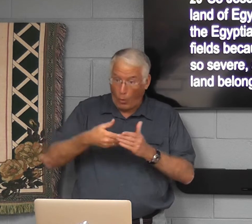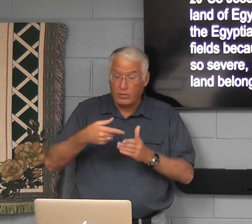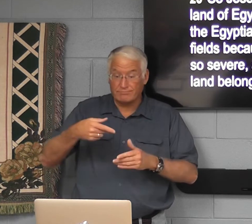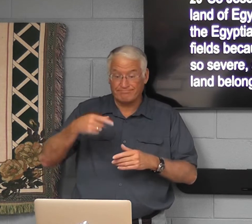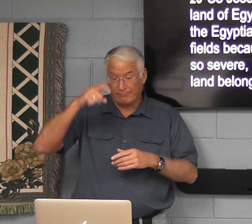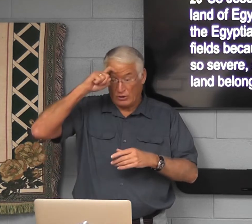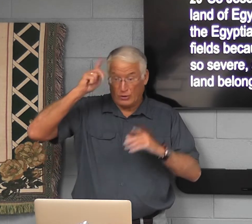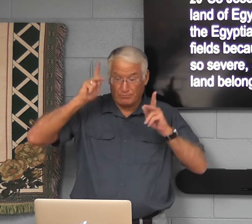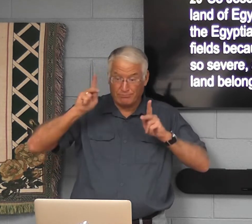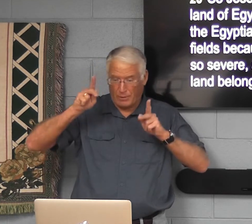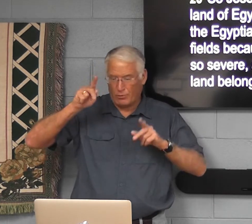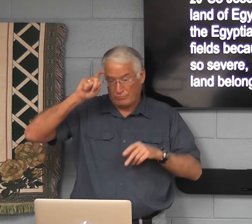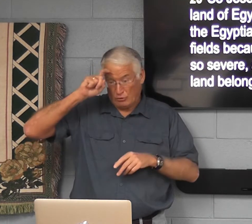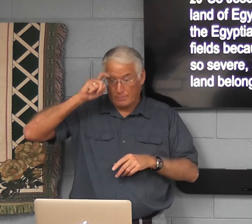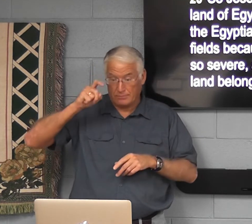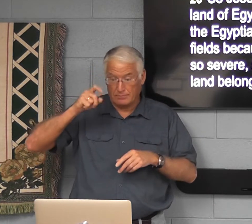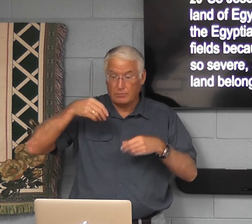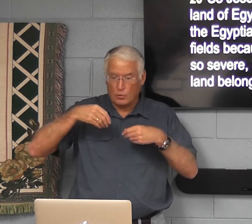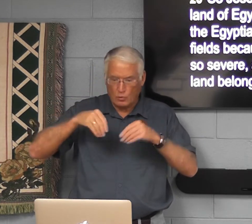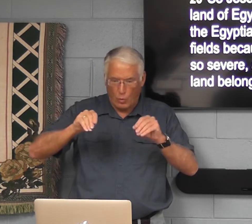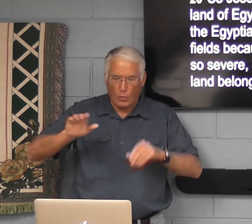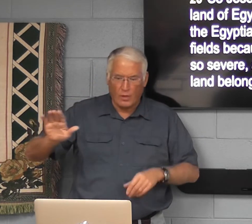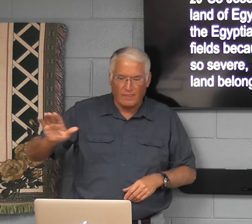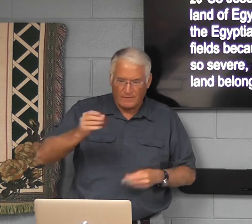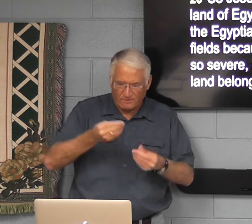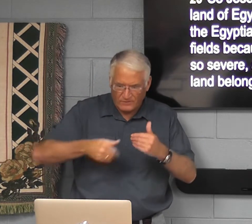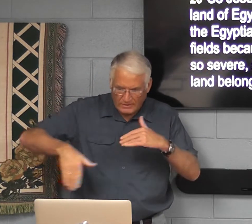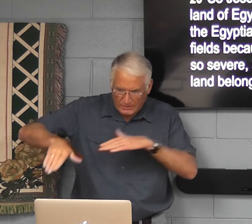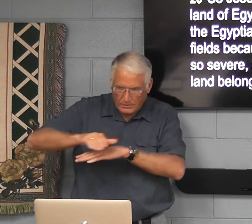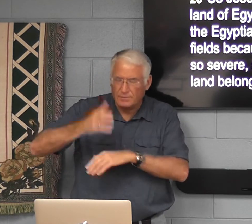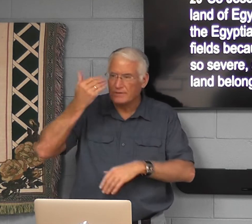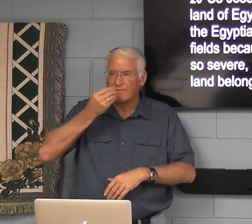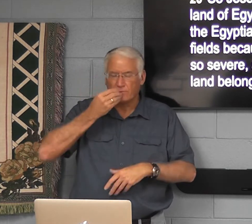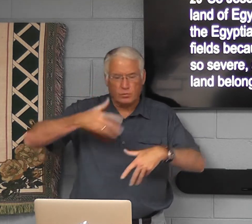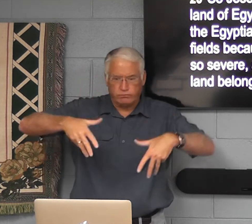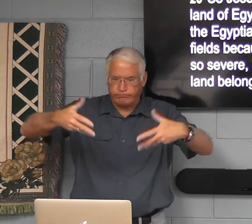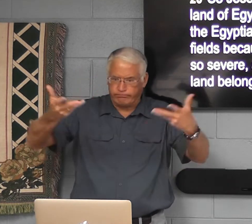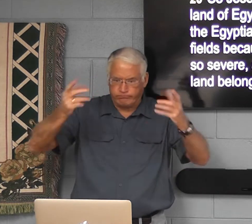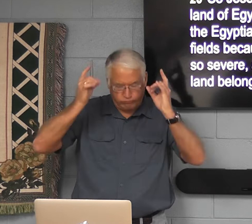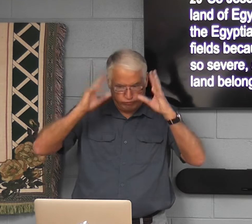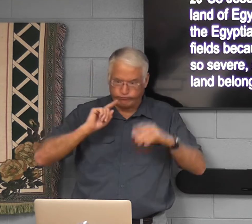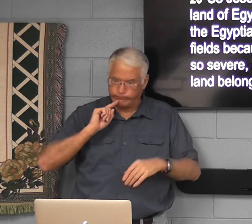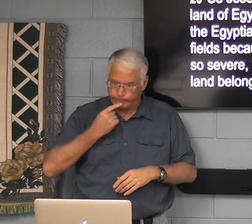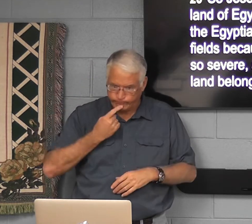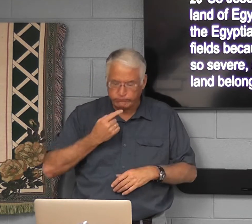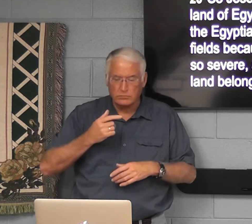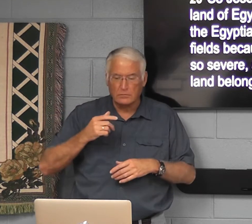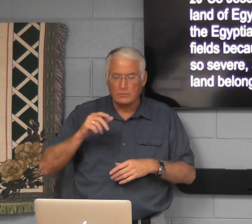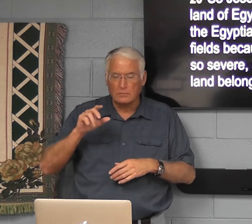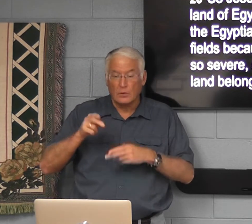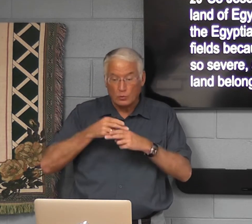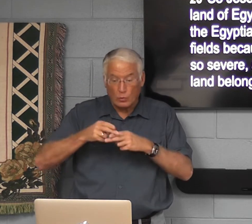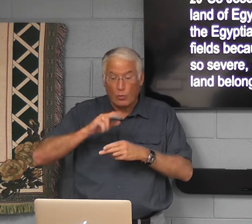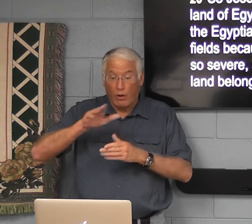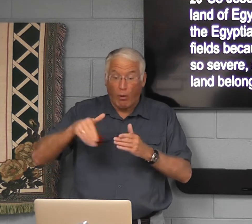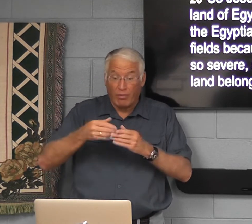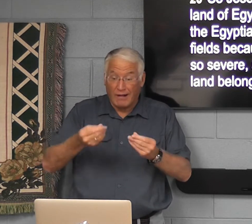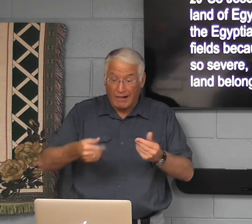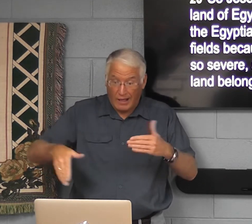All of the Egyptians sold out of their fields. And the famine was stutter severe. And soon